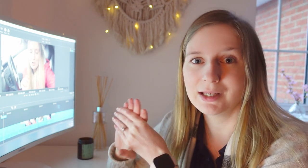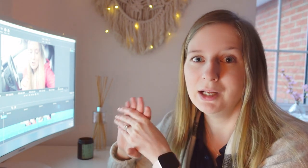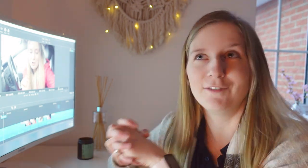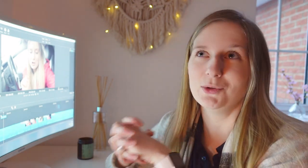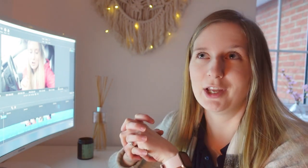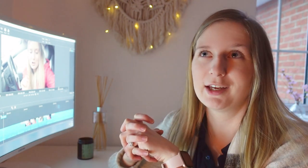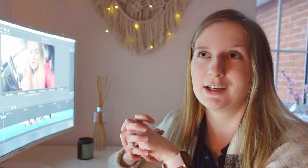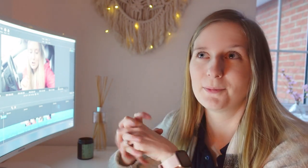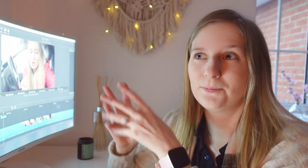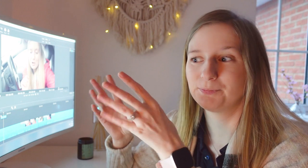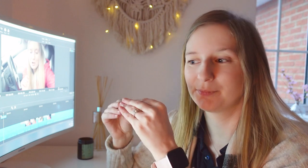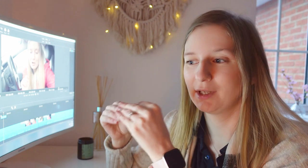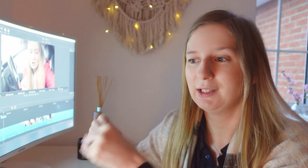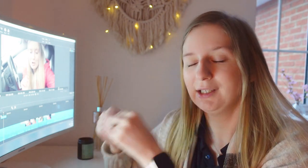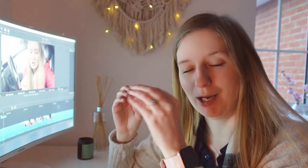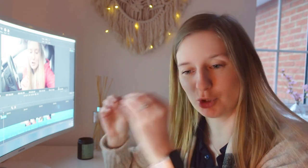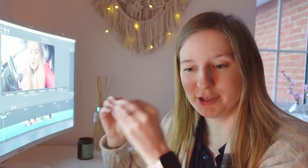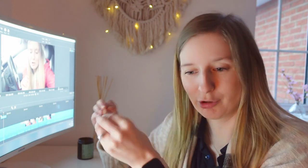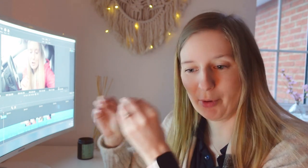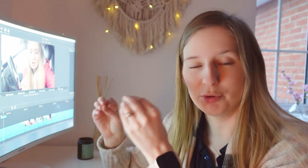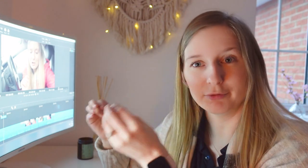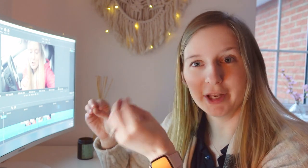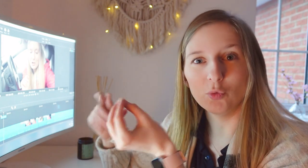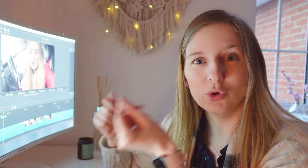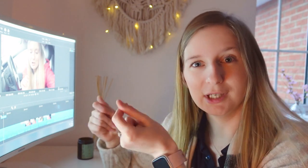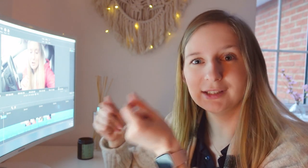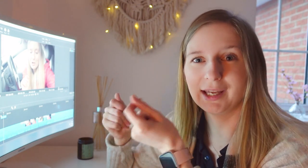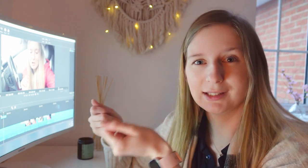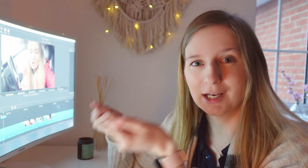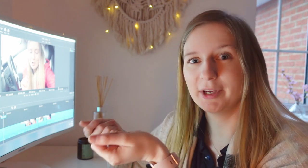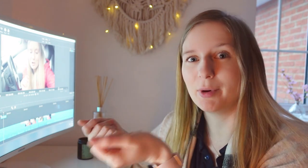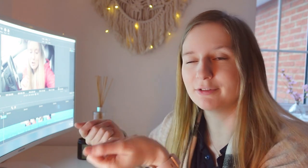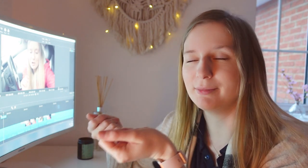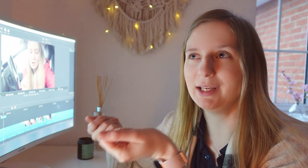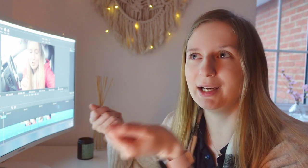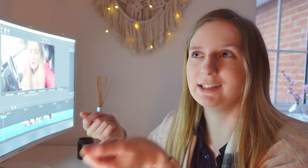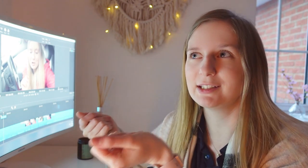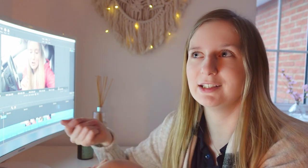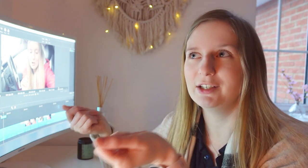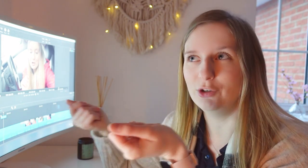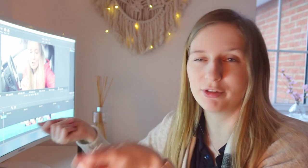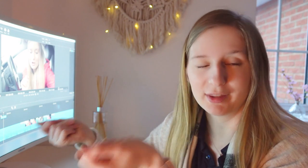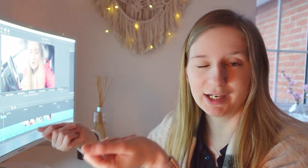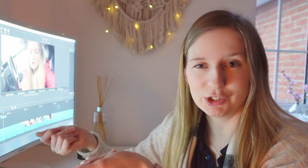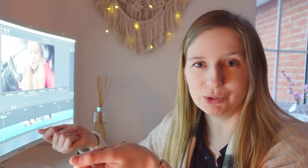feels like I'm trying to grab hold of running water like it's slipping away from me and nothing that I do